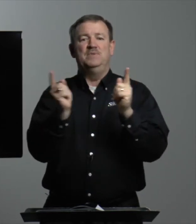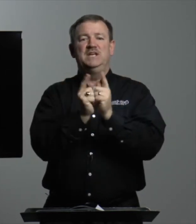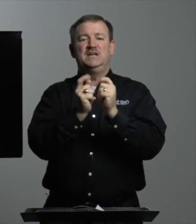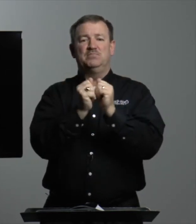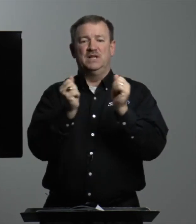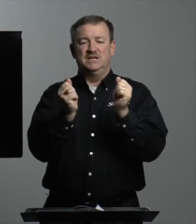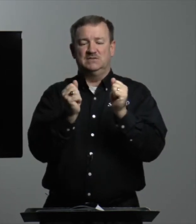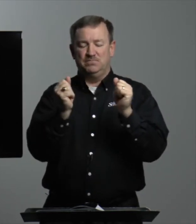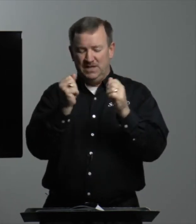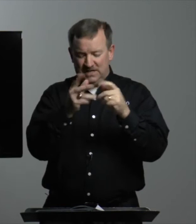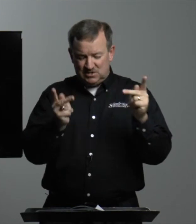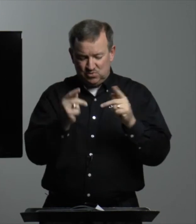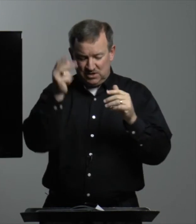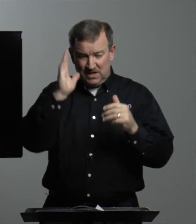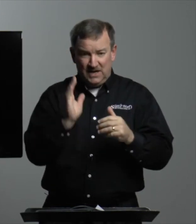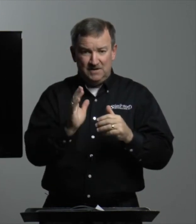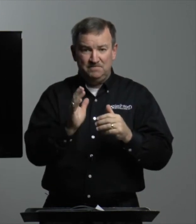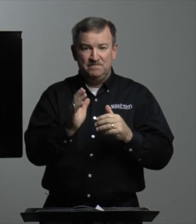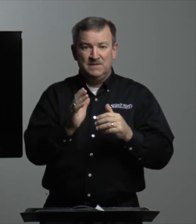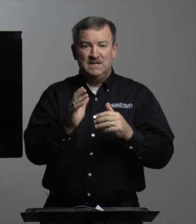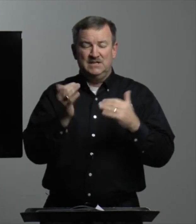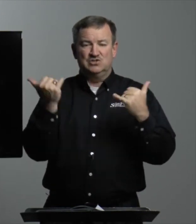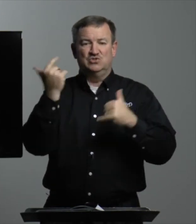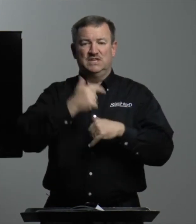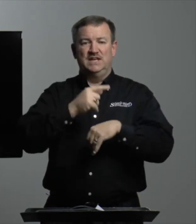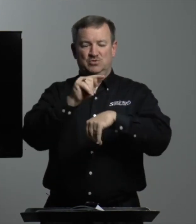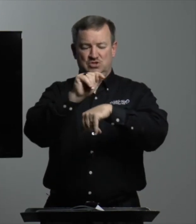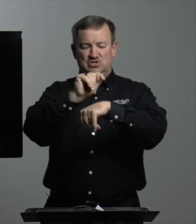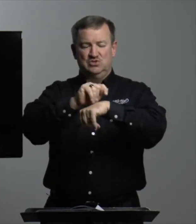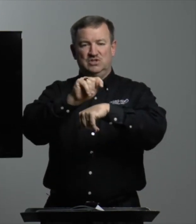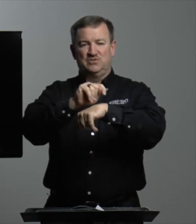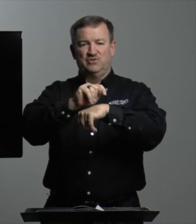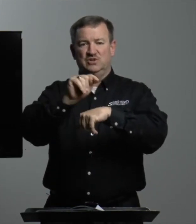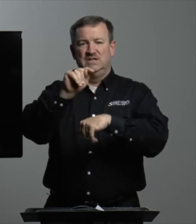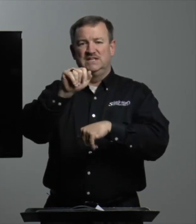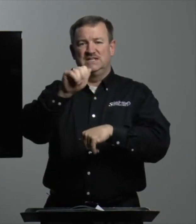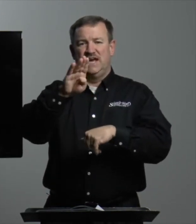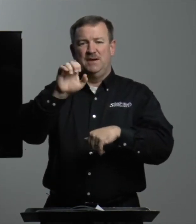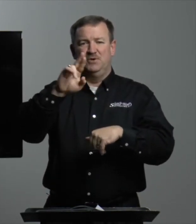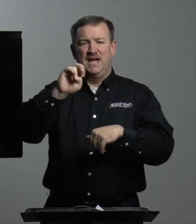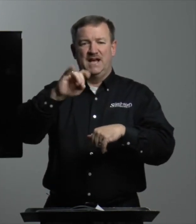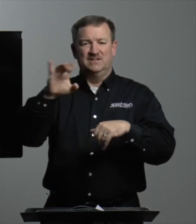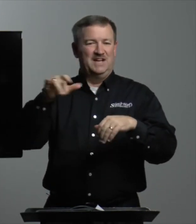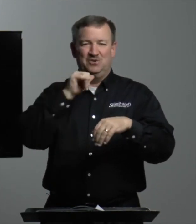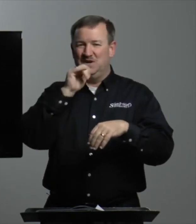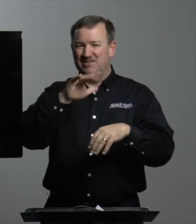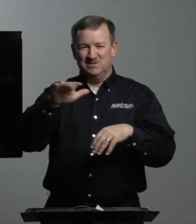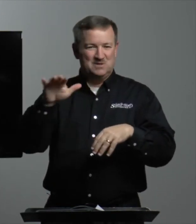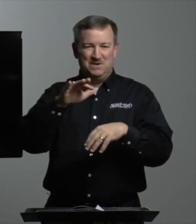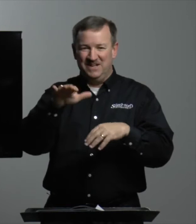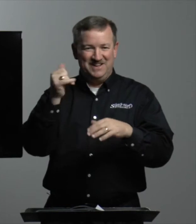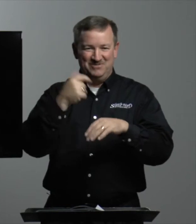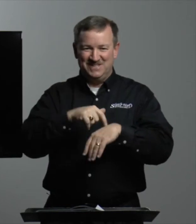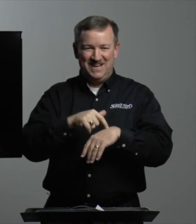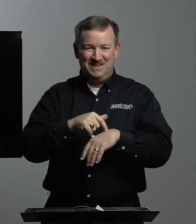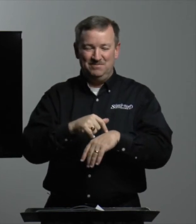meeting place with God. And so today, we'll just do this for tabernacle. I don't have to spell every time.